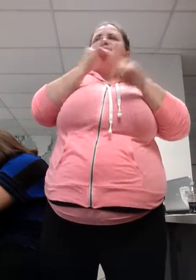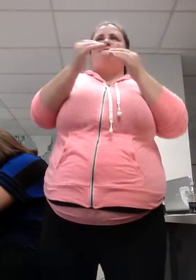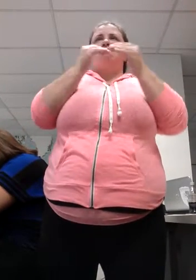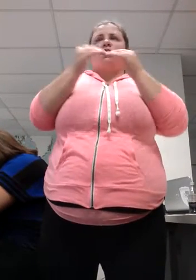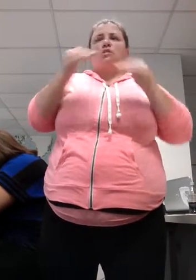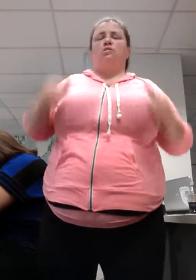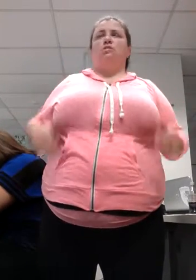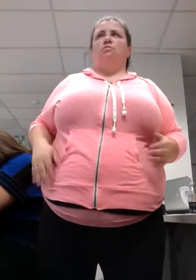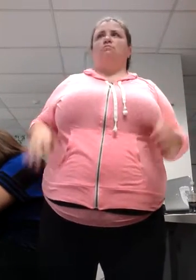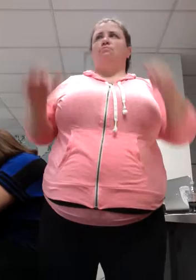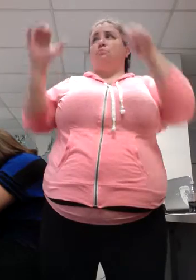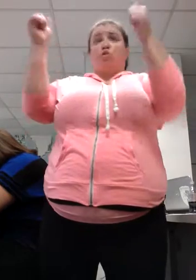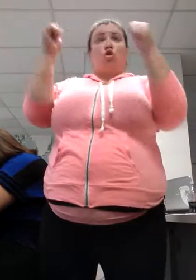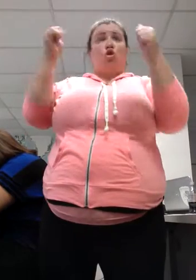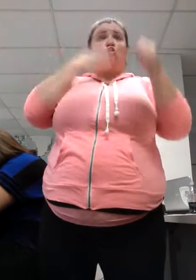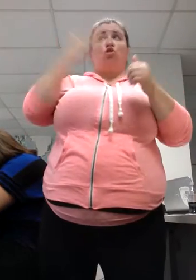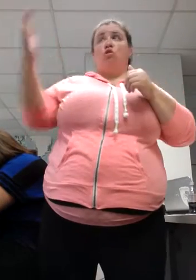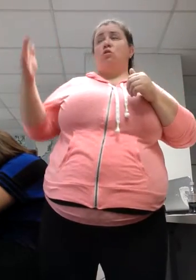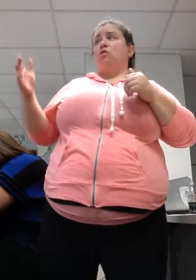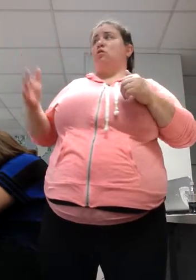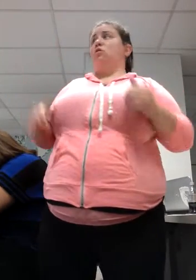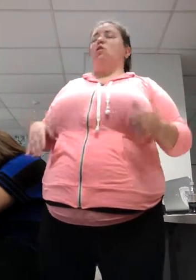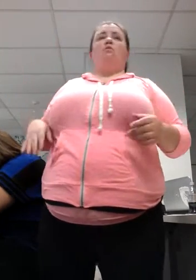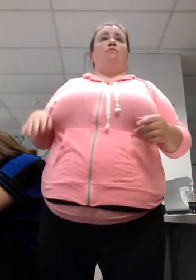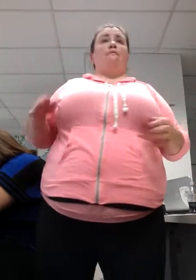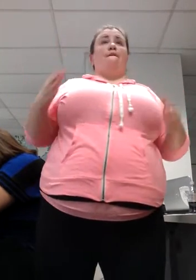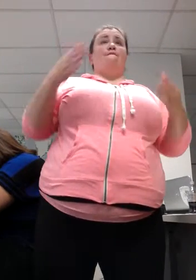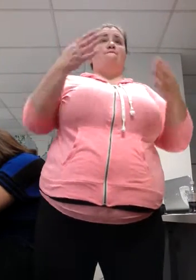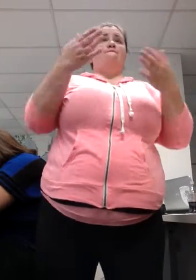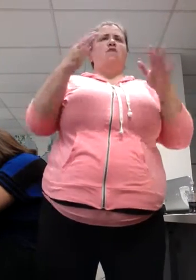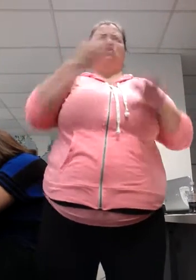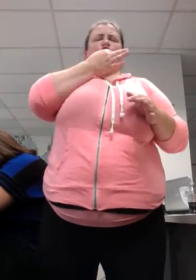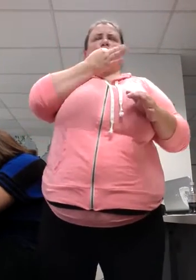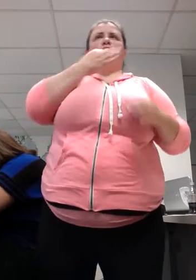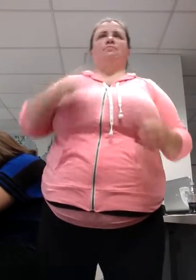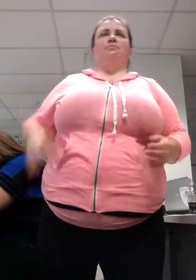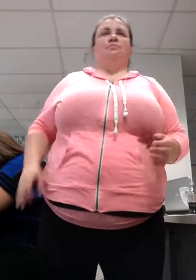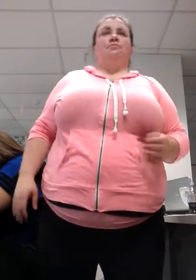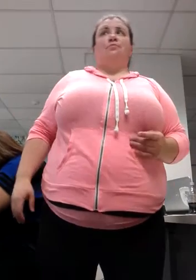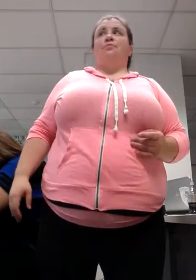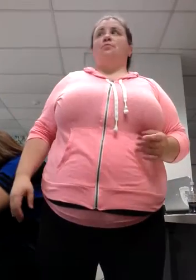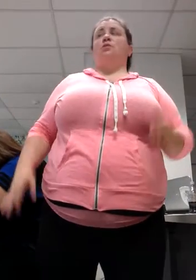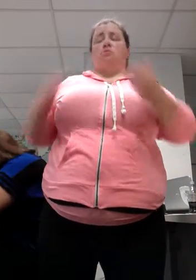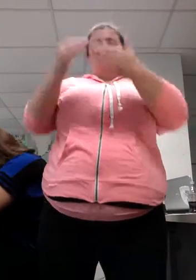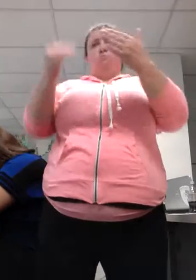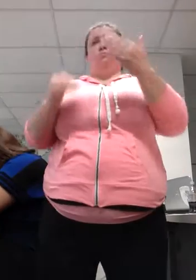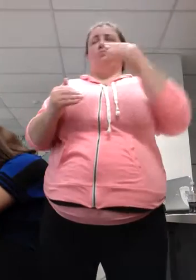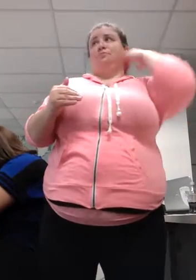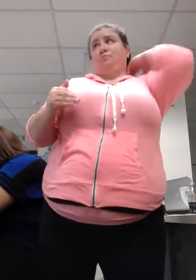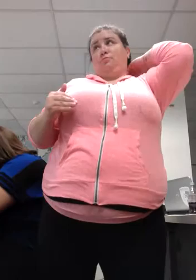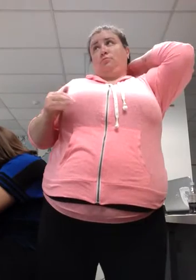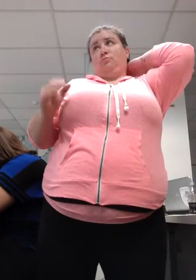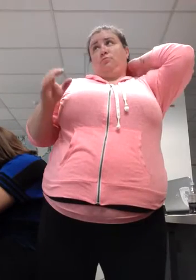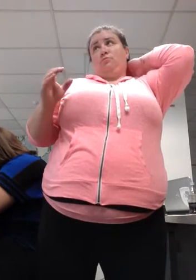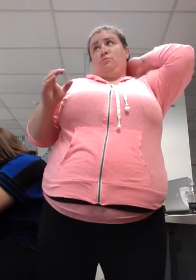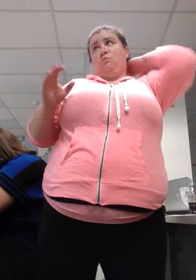Good? Alright. We're almost done. The next C is cultural adjustment.